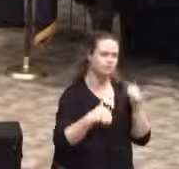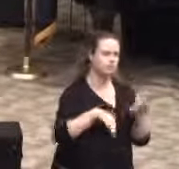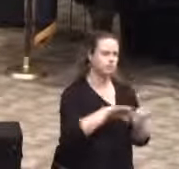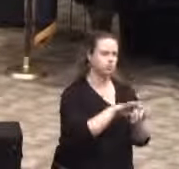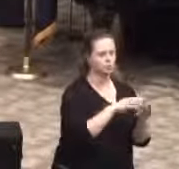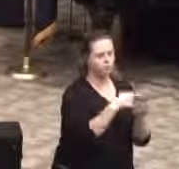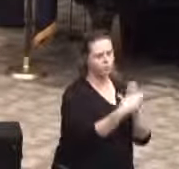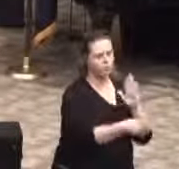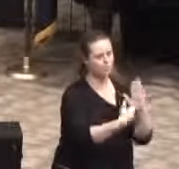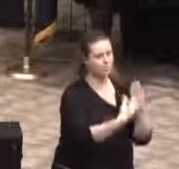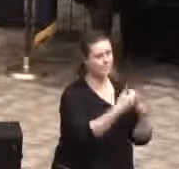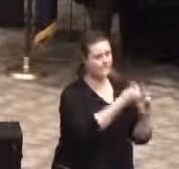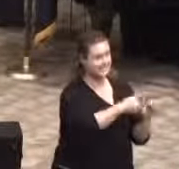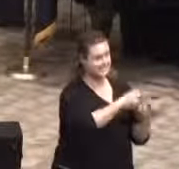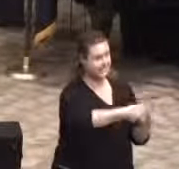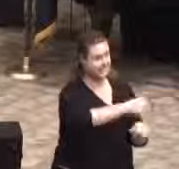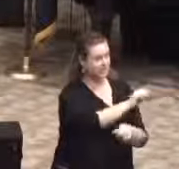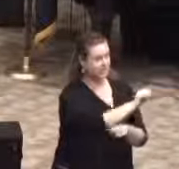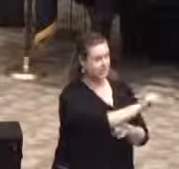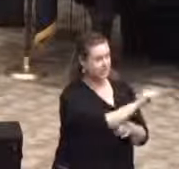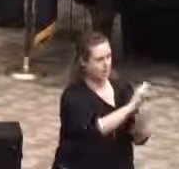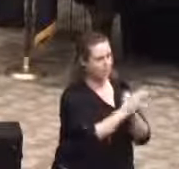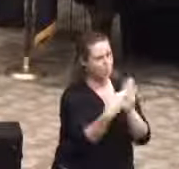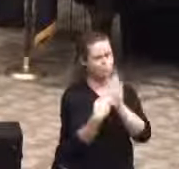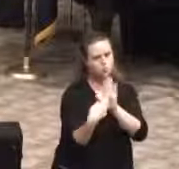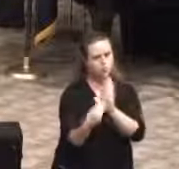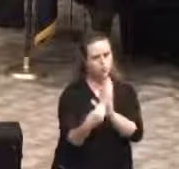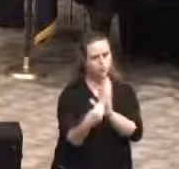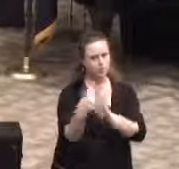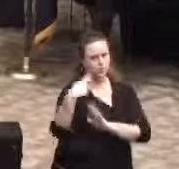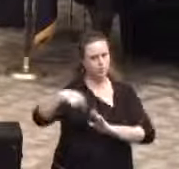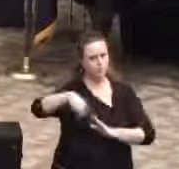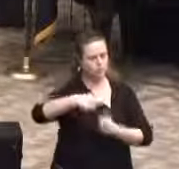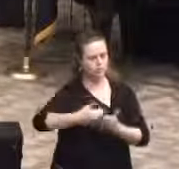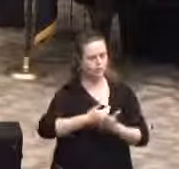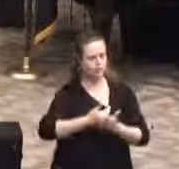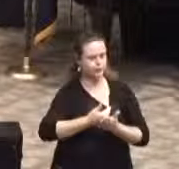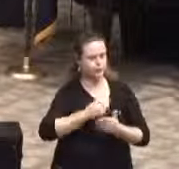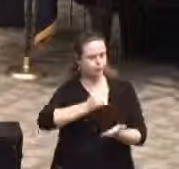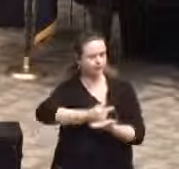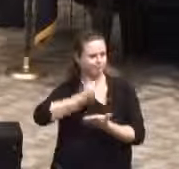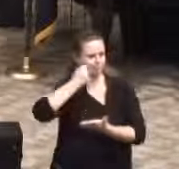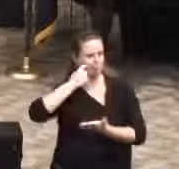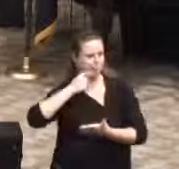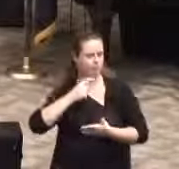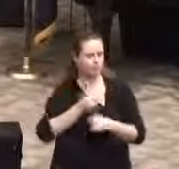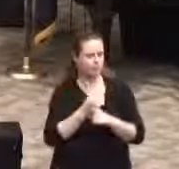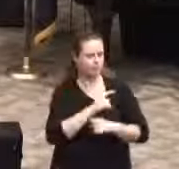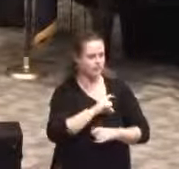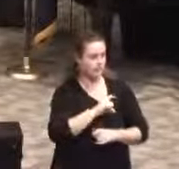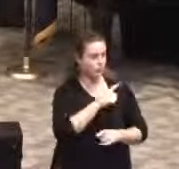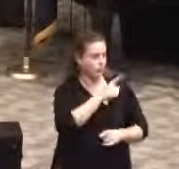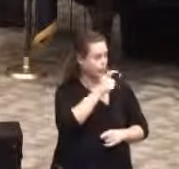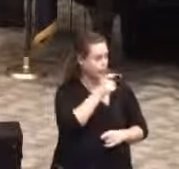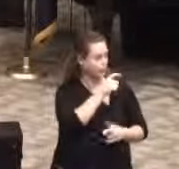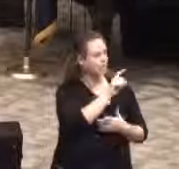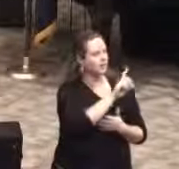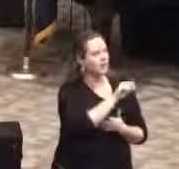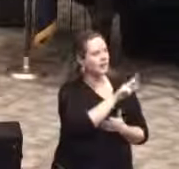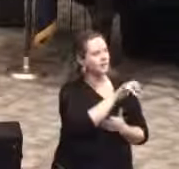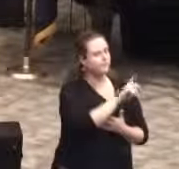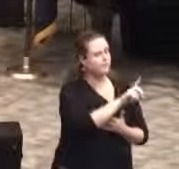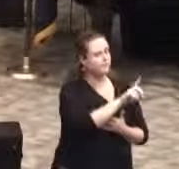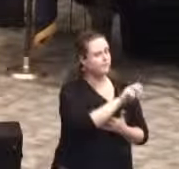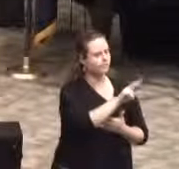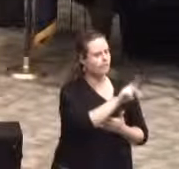Each of the TAs at the 123rd were role models for our newest corrections officers. David Valeres from Northern State